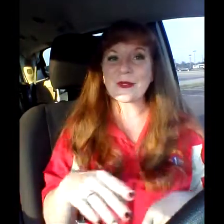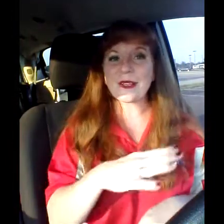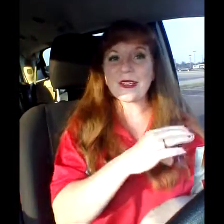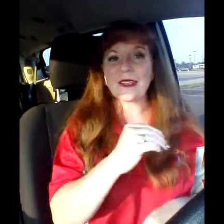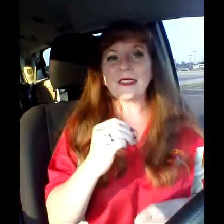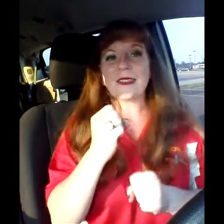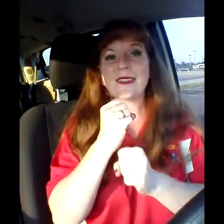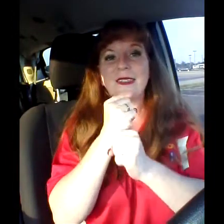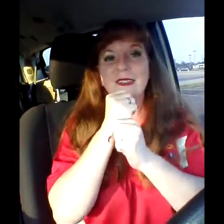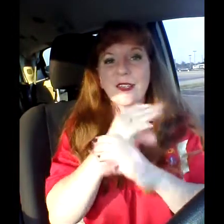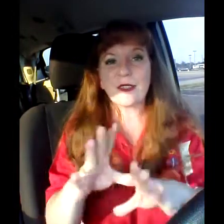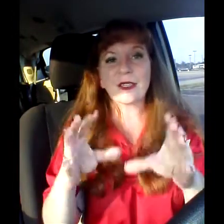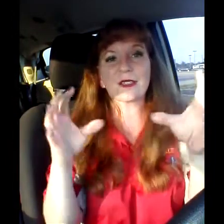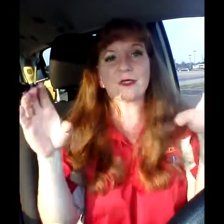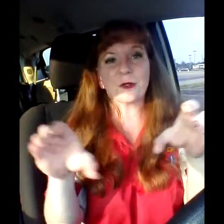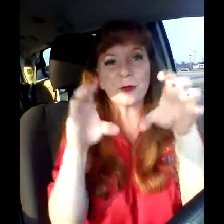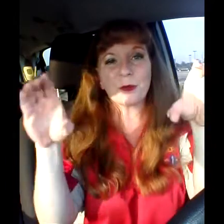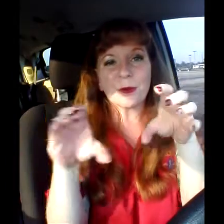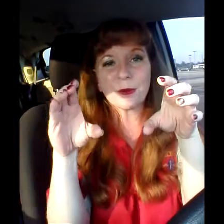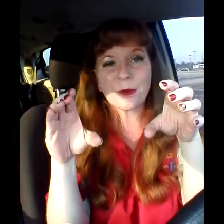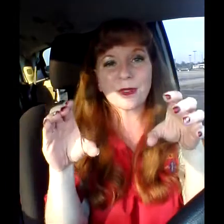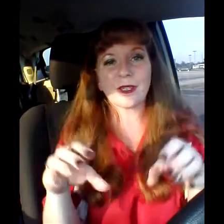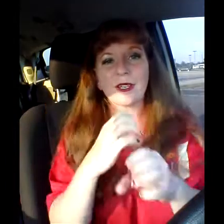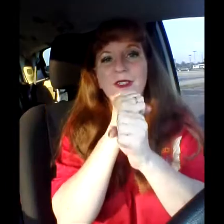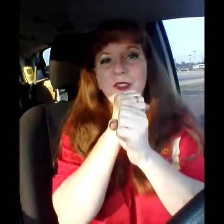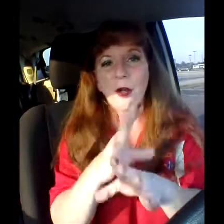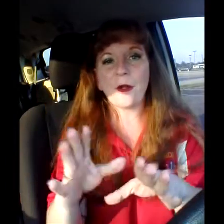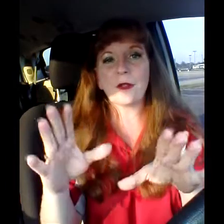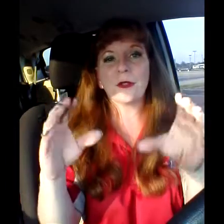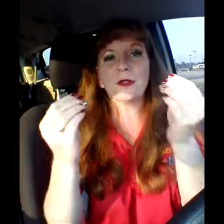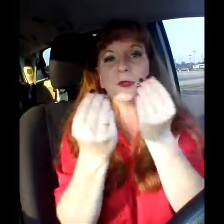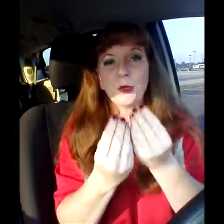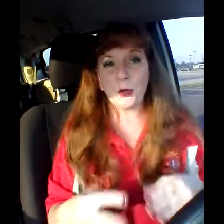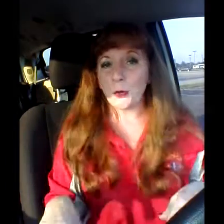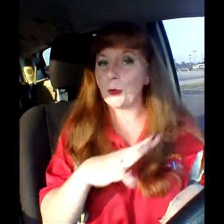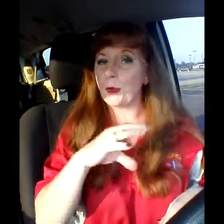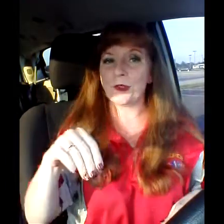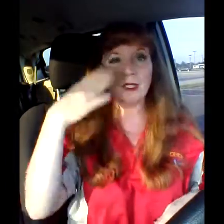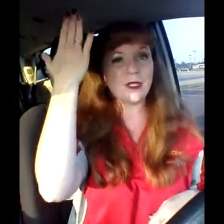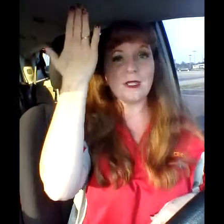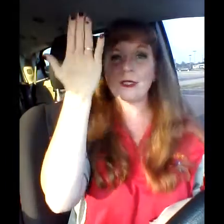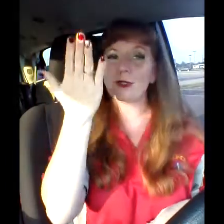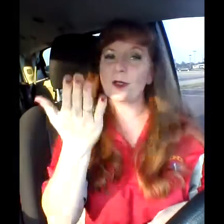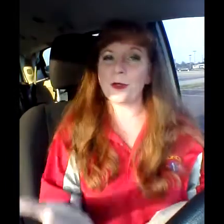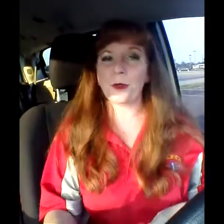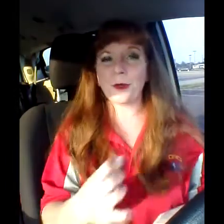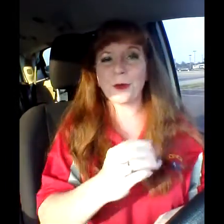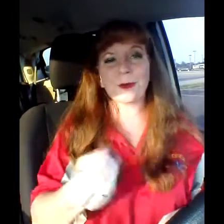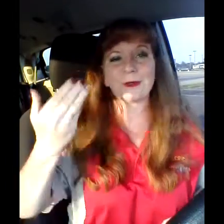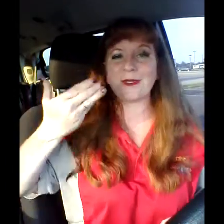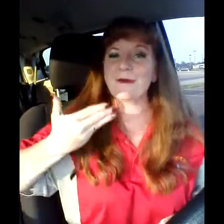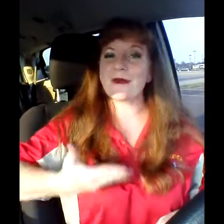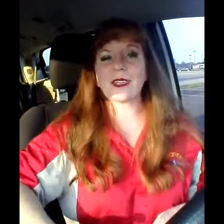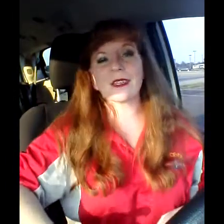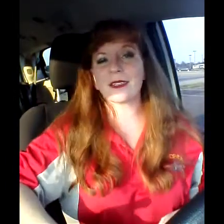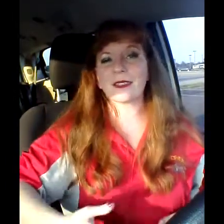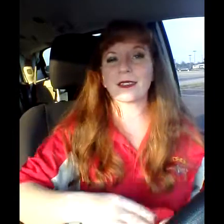Nothing to do Nothing to lose And there's you and me